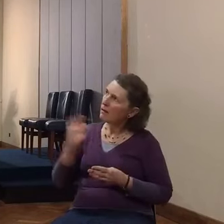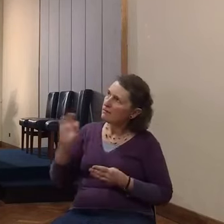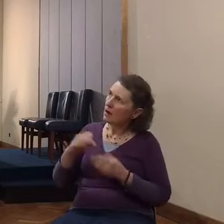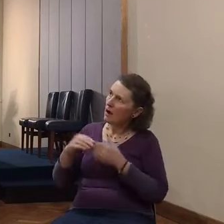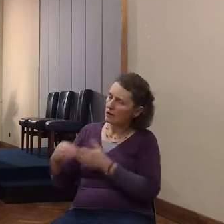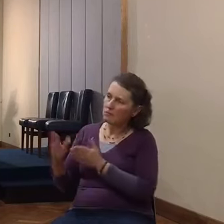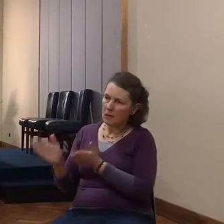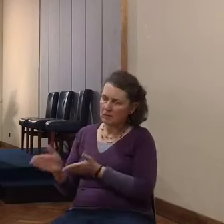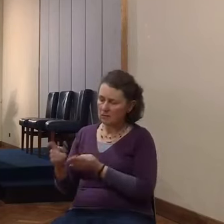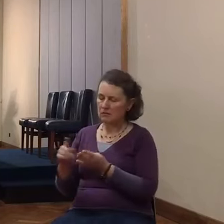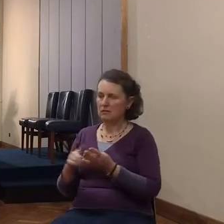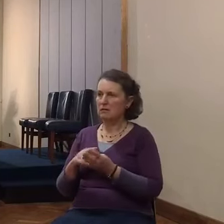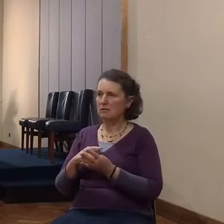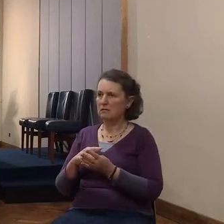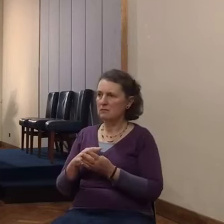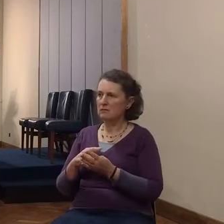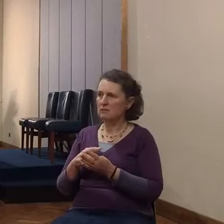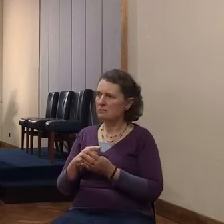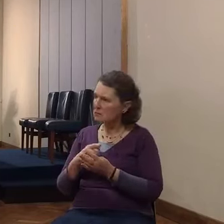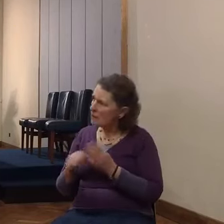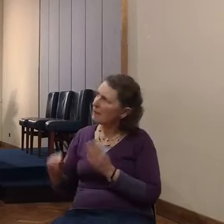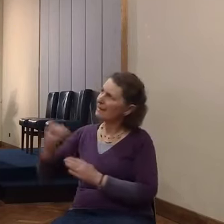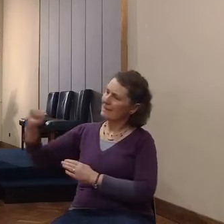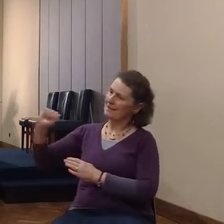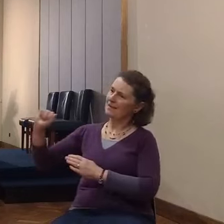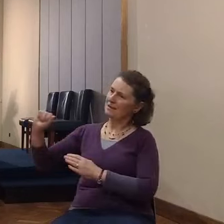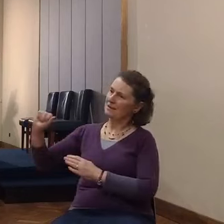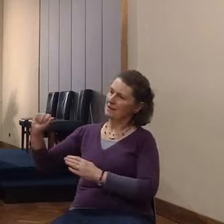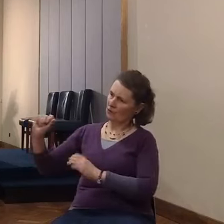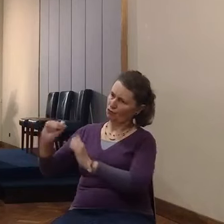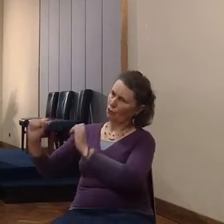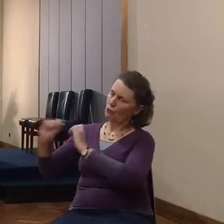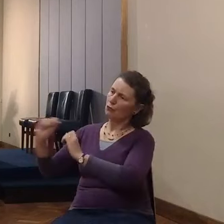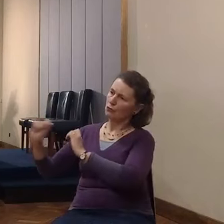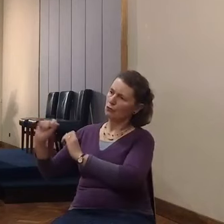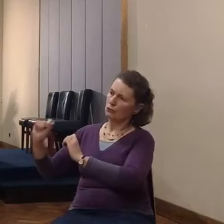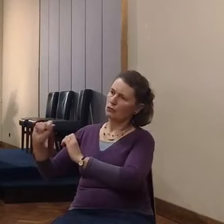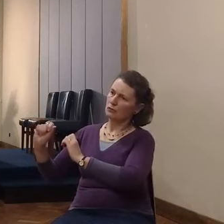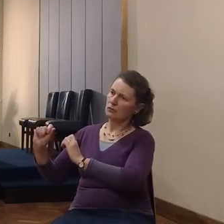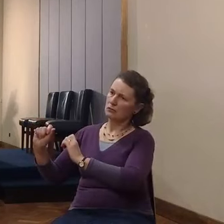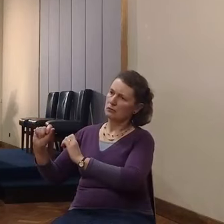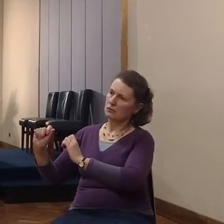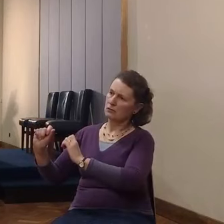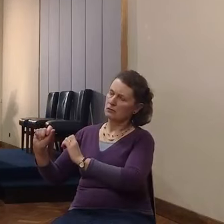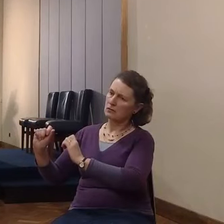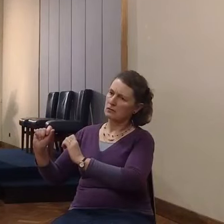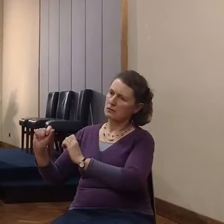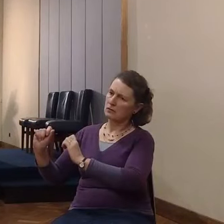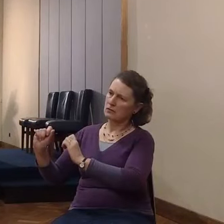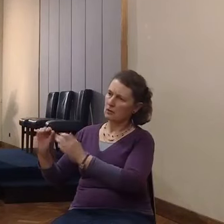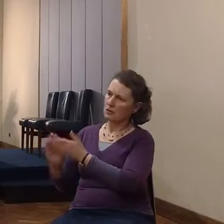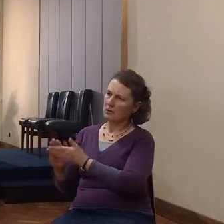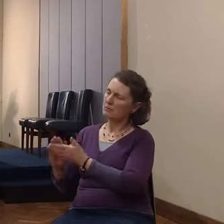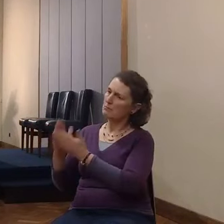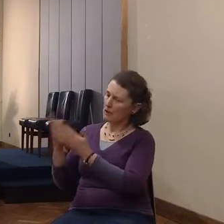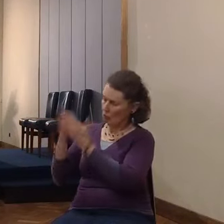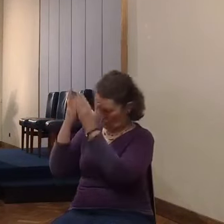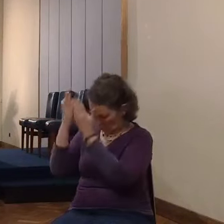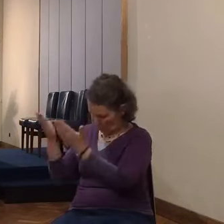in many areas. And it's our business to honour the things the Lord reserves